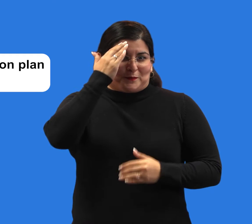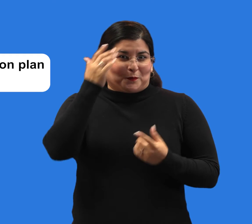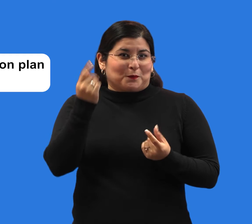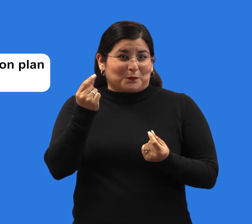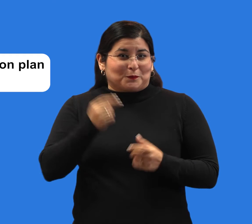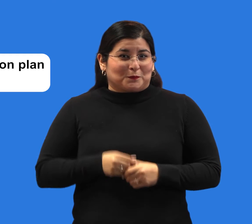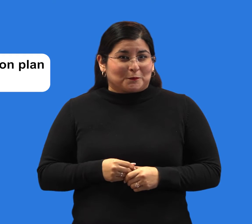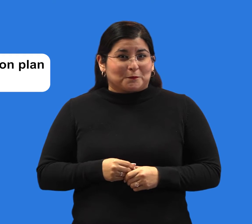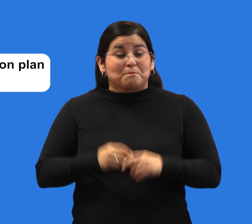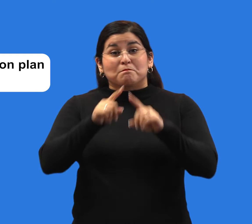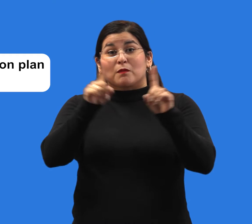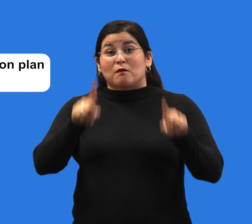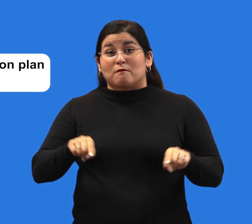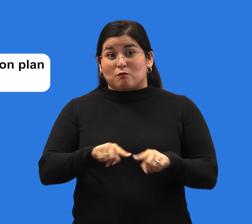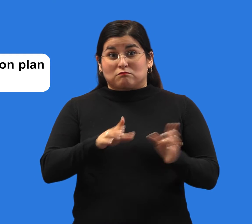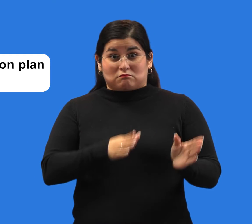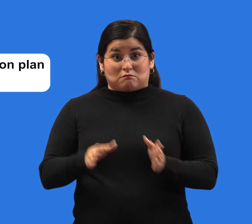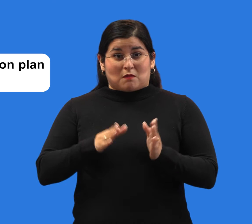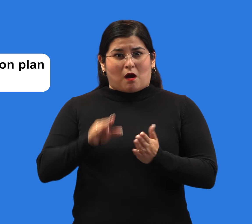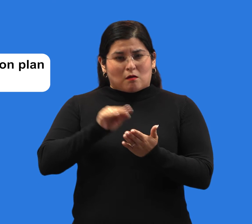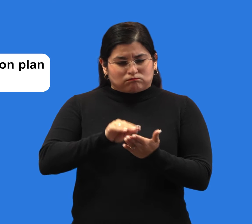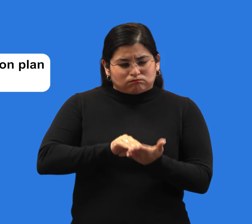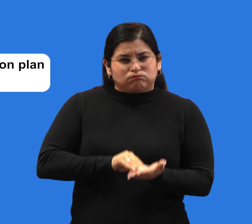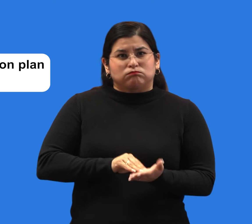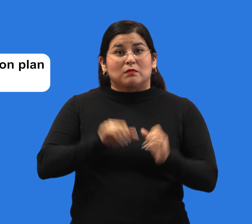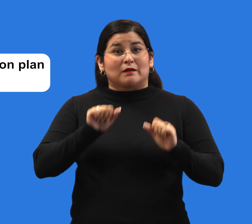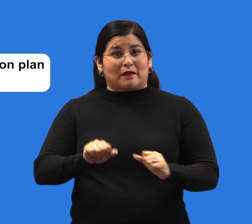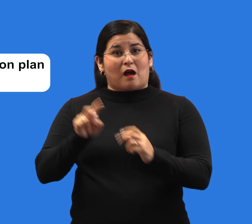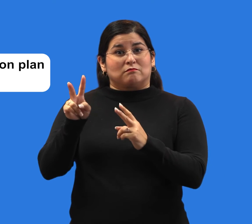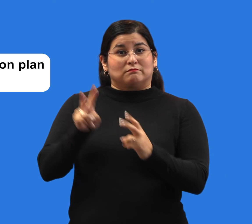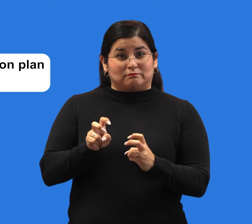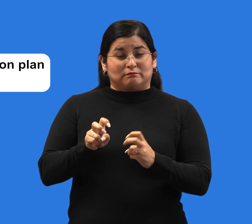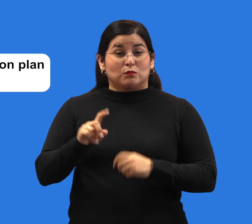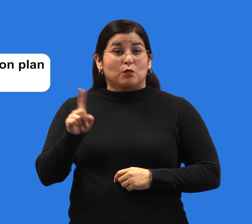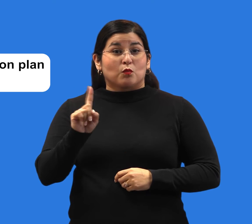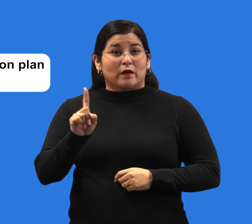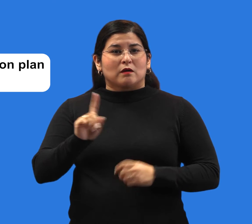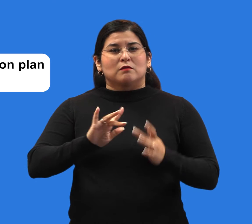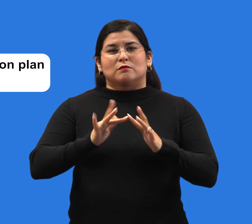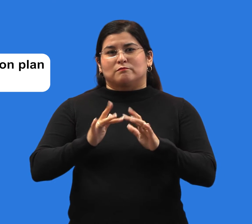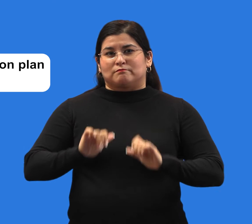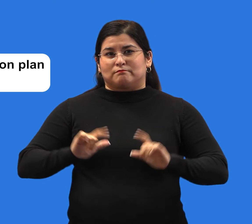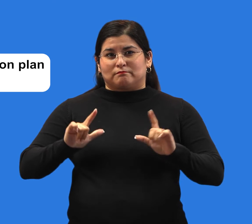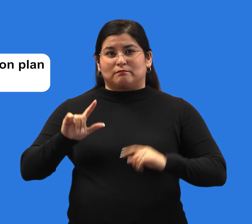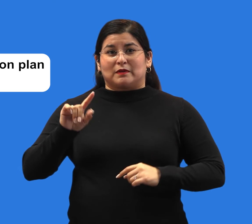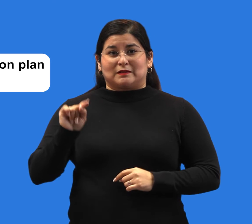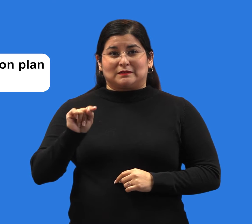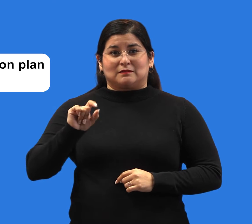t.cdc.gov forward slash P